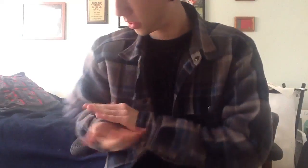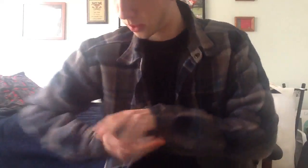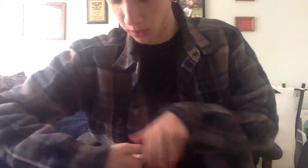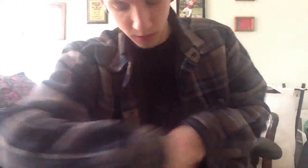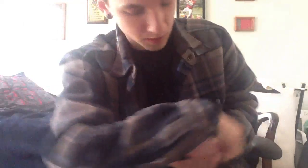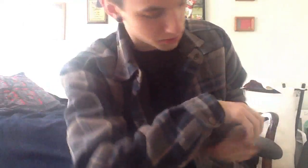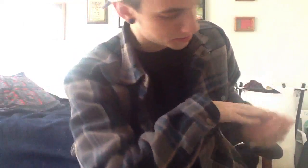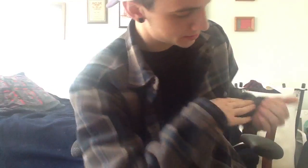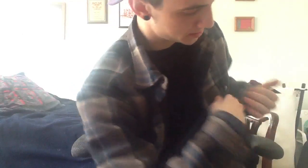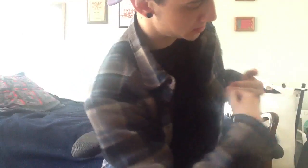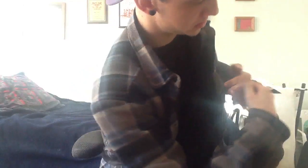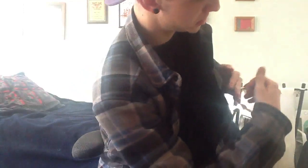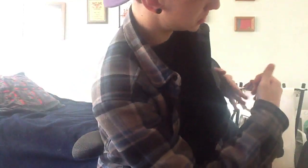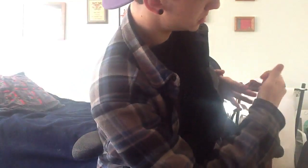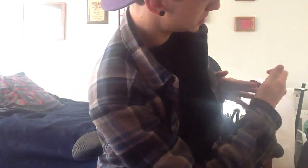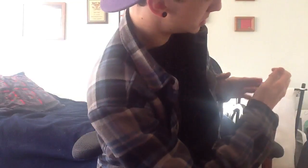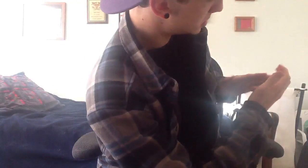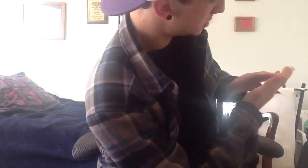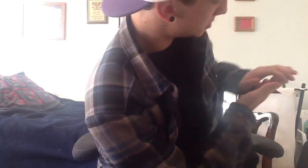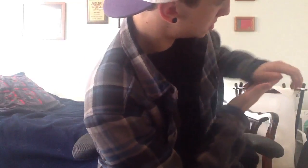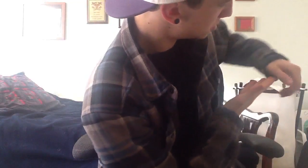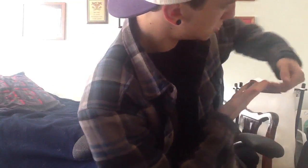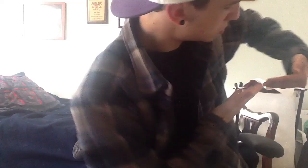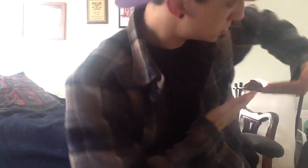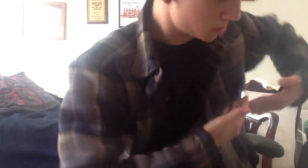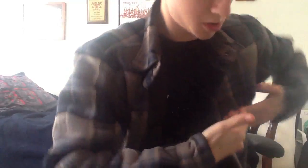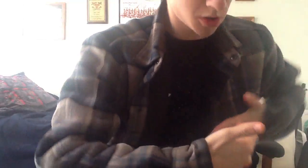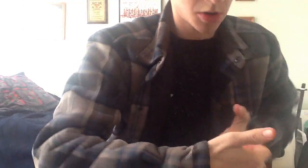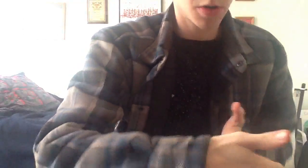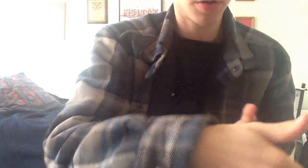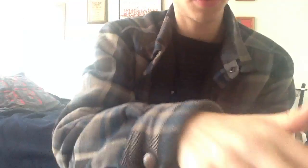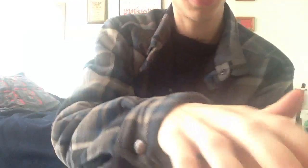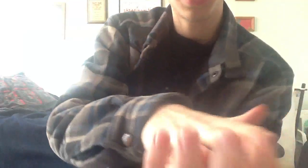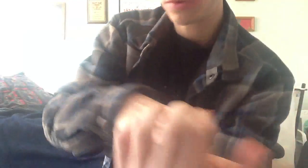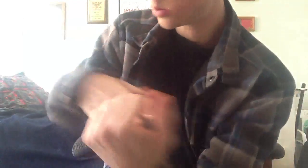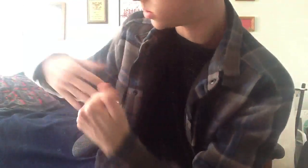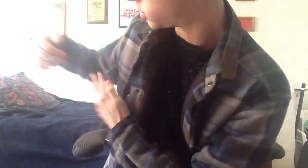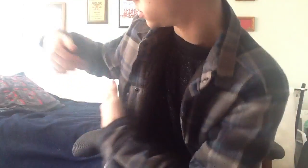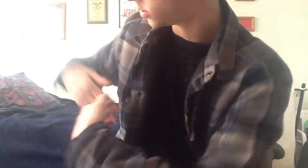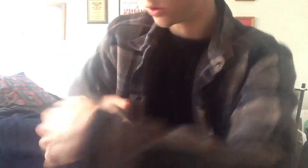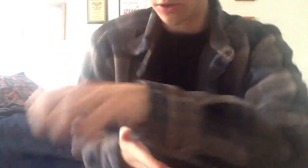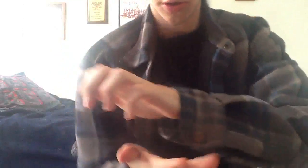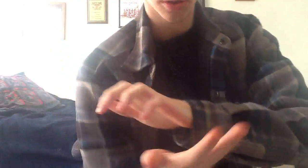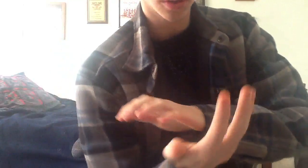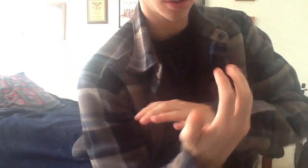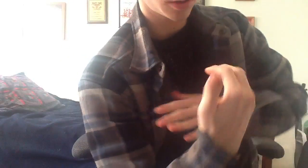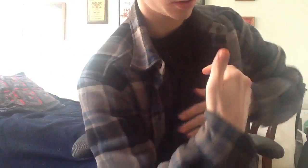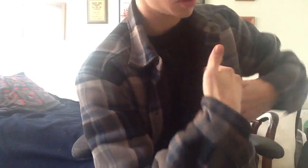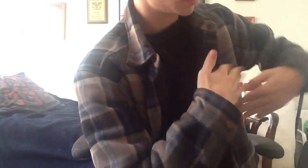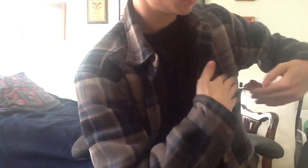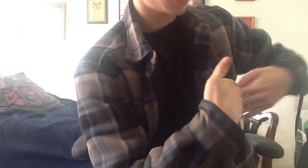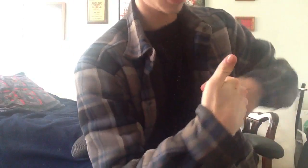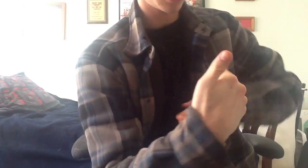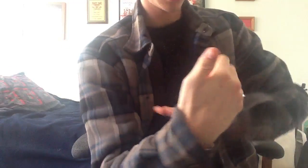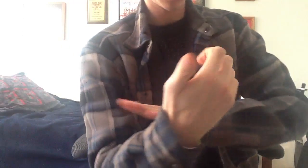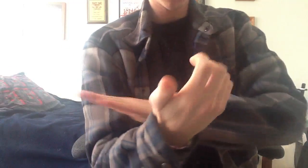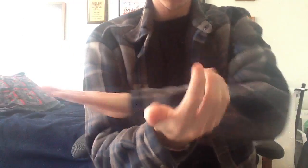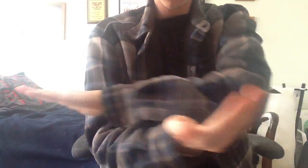had, beginning and just the end At the instant, like friends, heard I was on your hit list Damn, now I'm driving Ferrari, fucking random